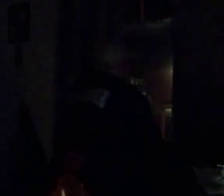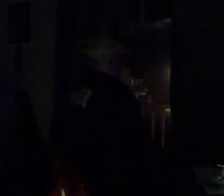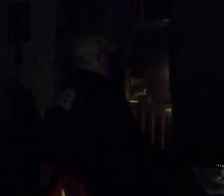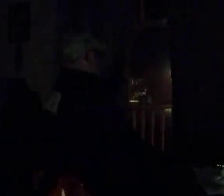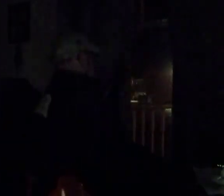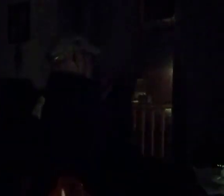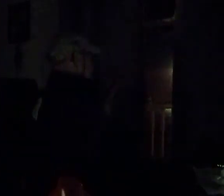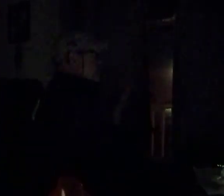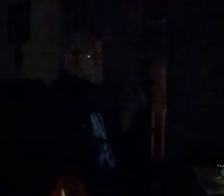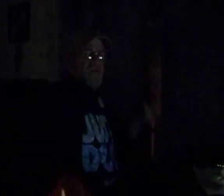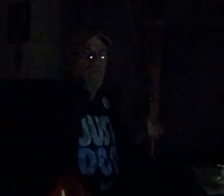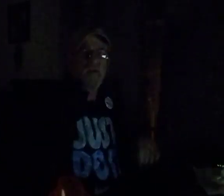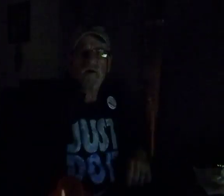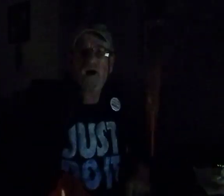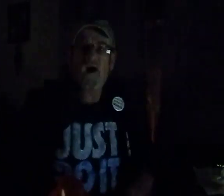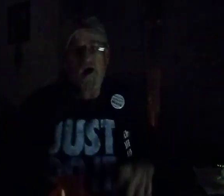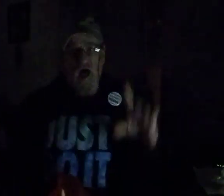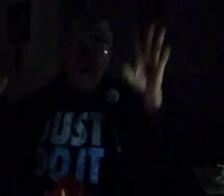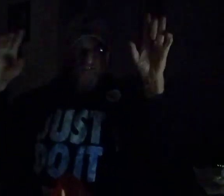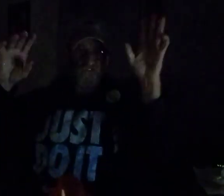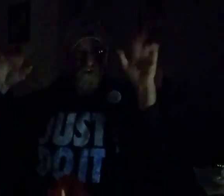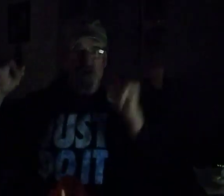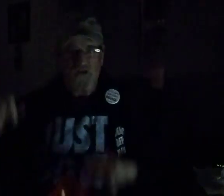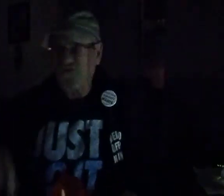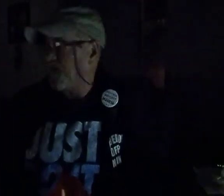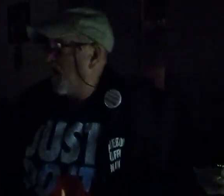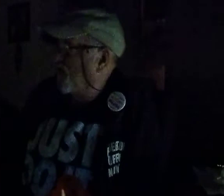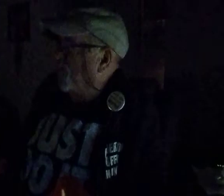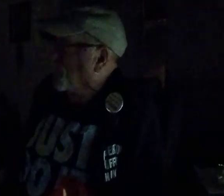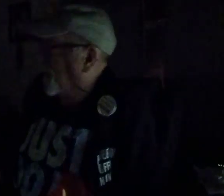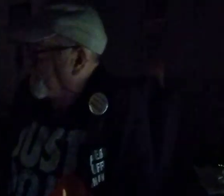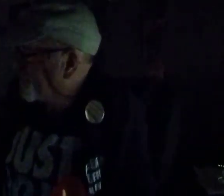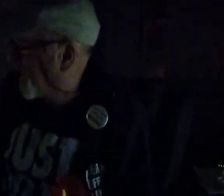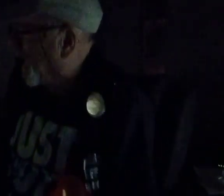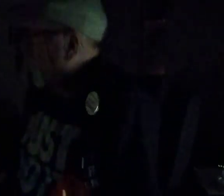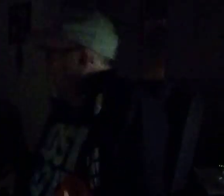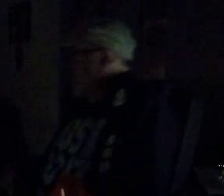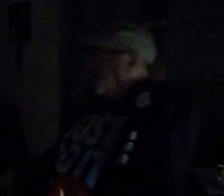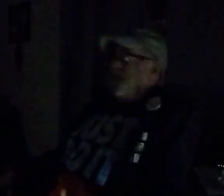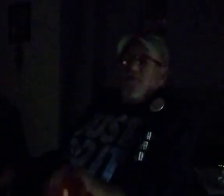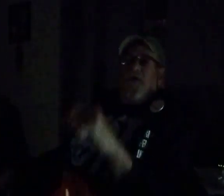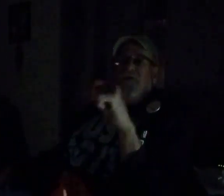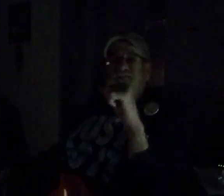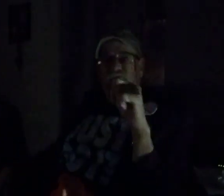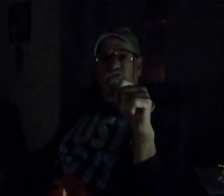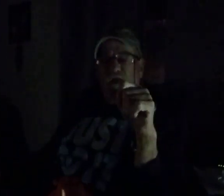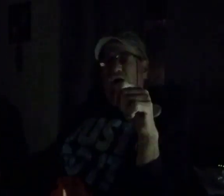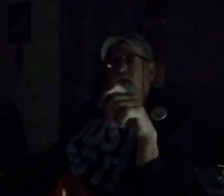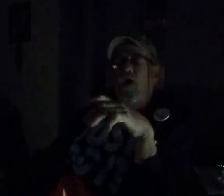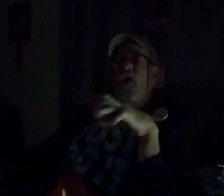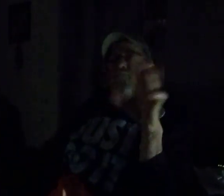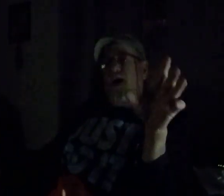I hear another siren, as a journalist, I'll go and run. Run and, what's going on. But,